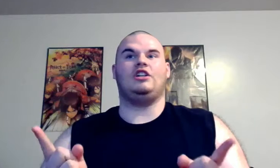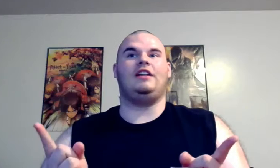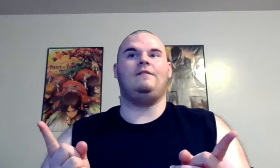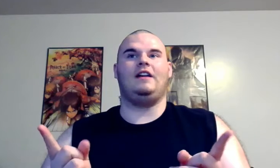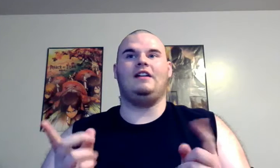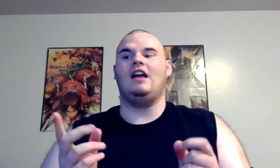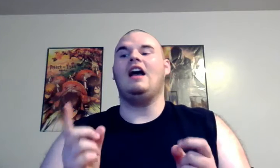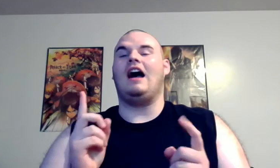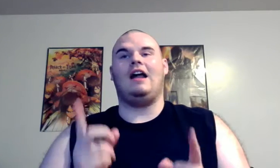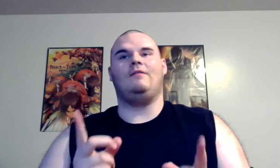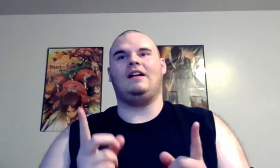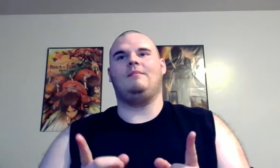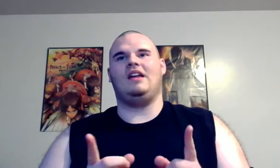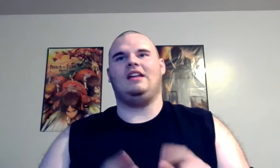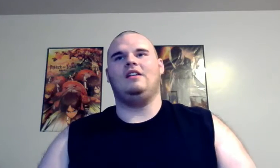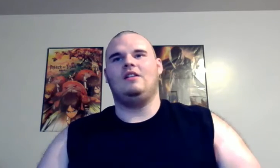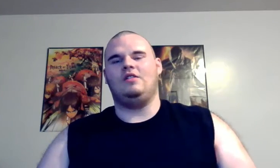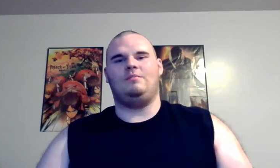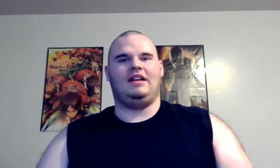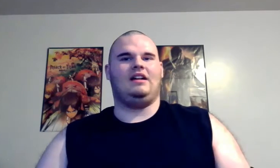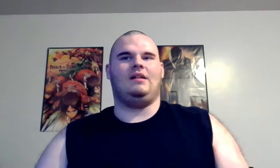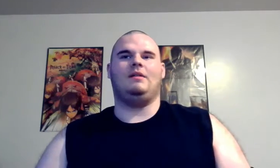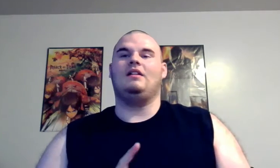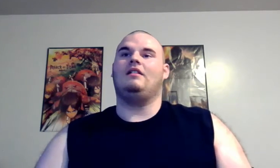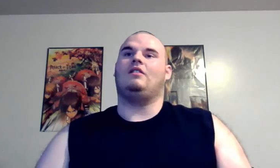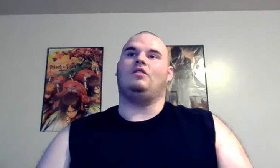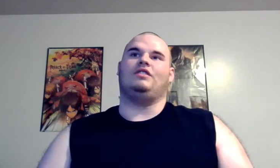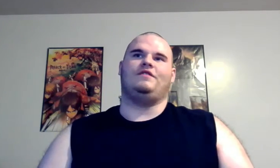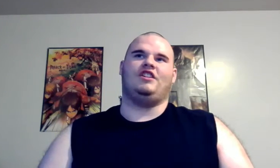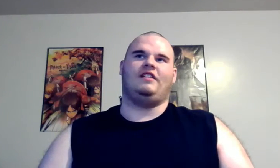Chucky fan i recommend you pick up cult of Chucky